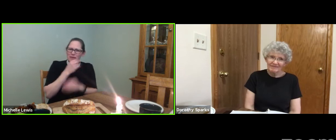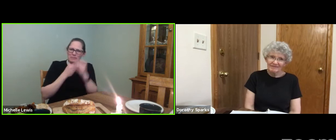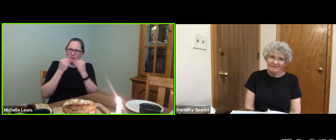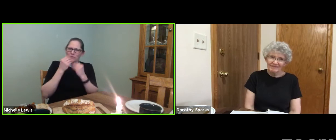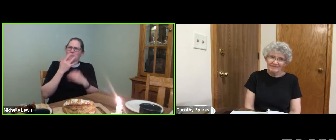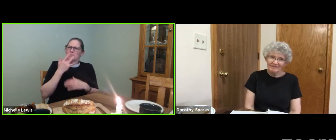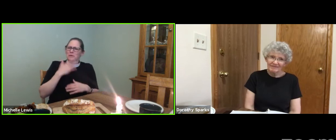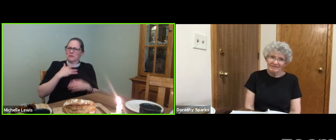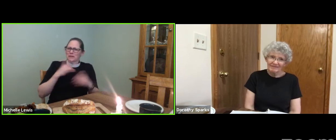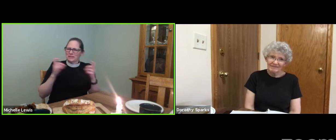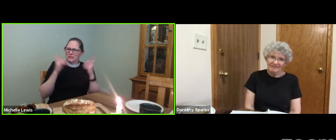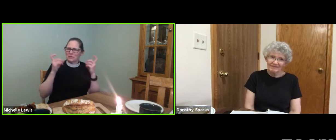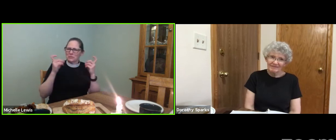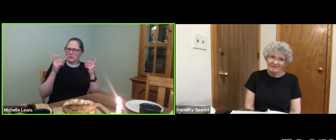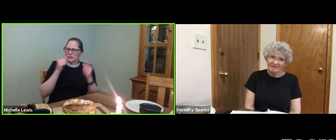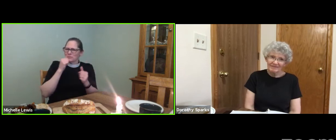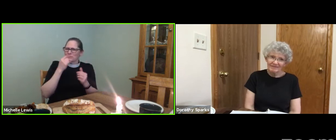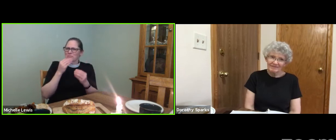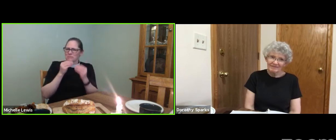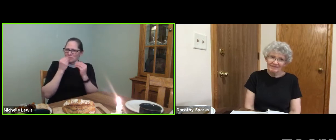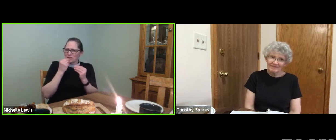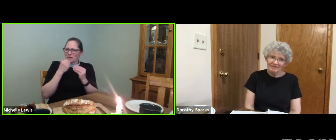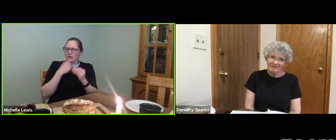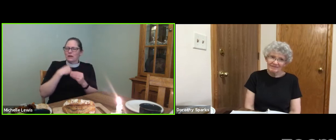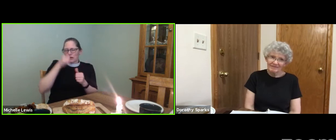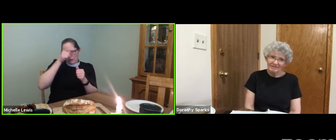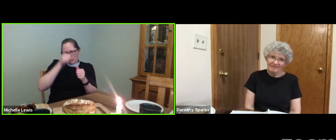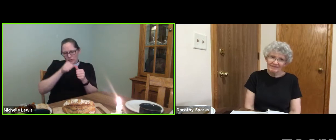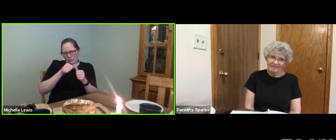That meal was such a special time for our family.